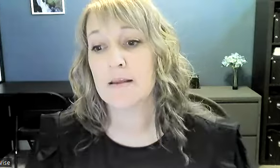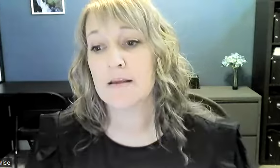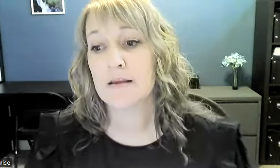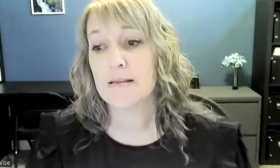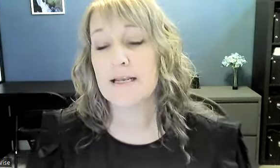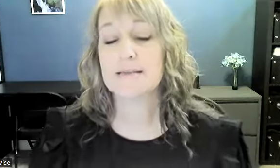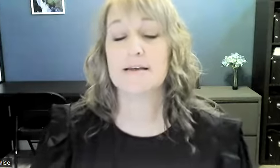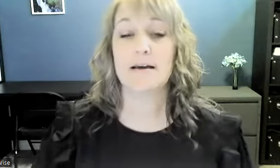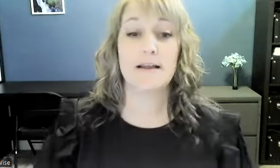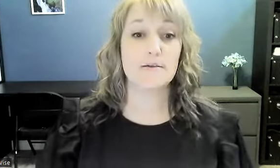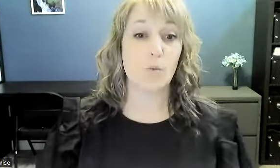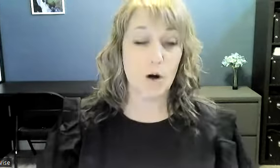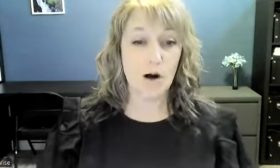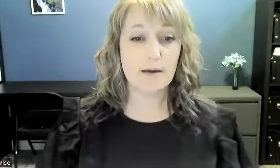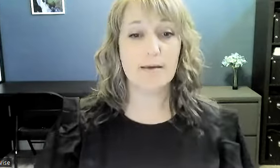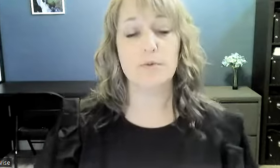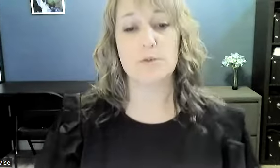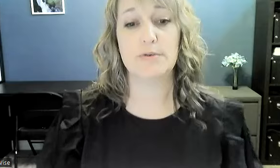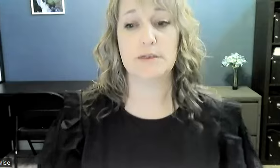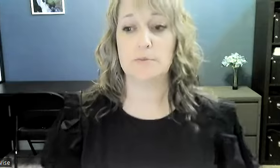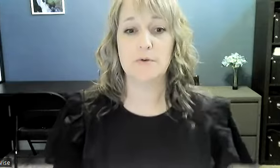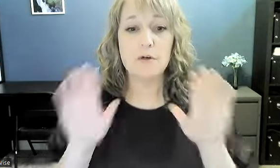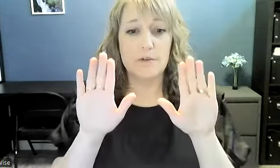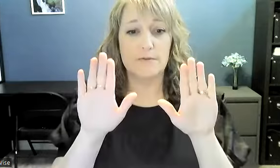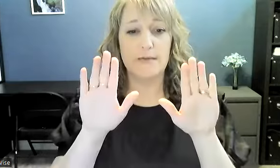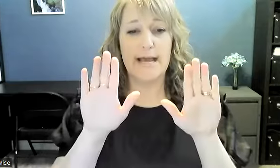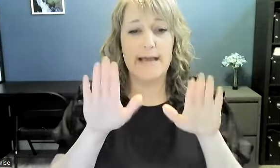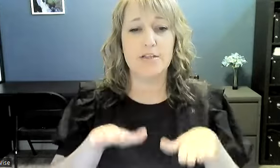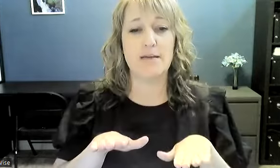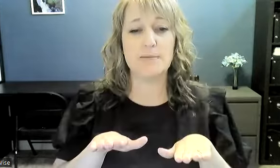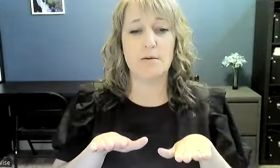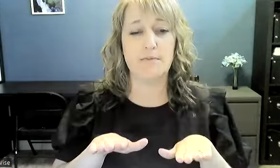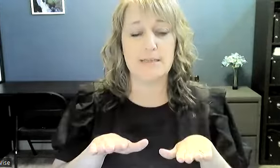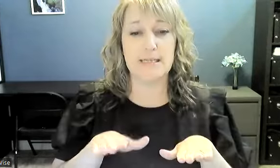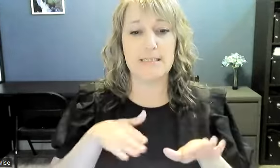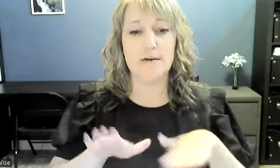the next sign is walk which we've done before two flat hand shapes palm facing down